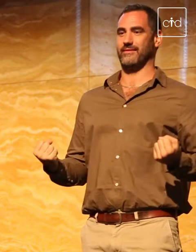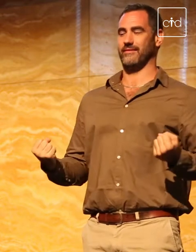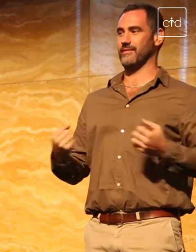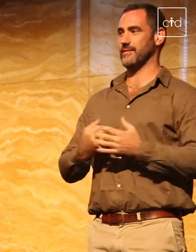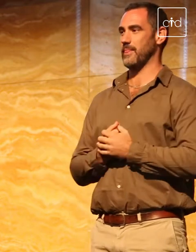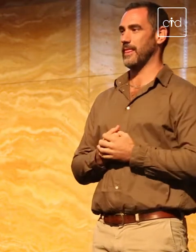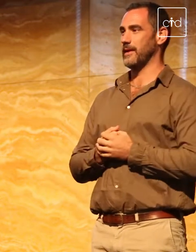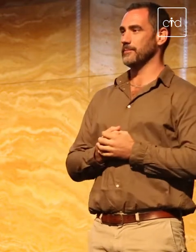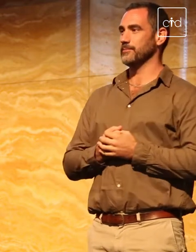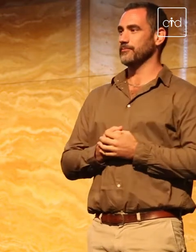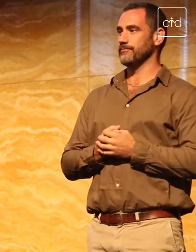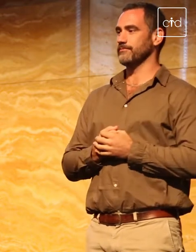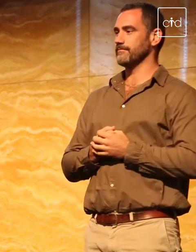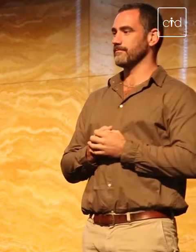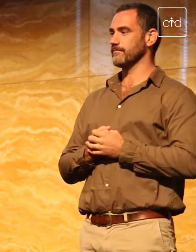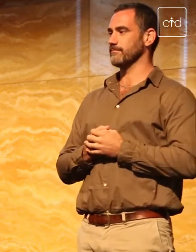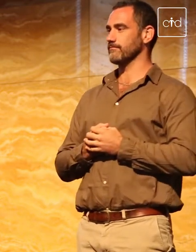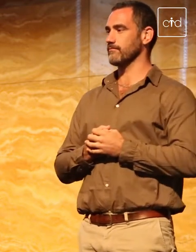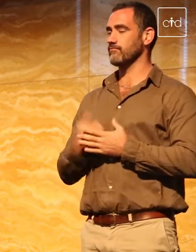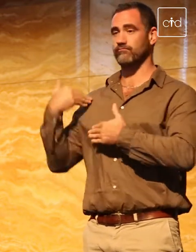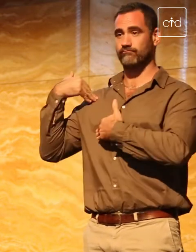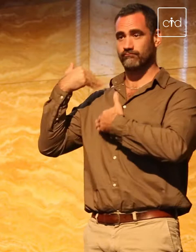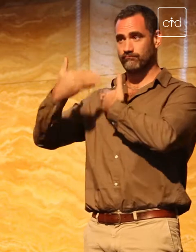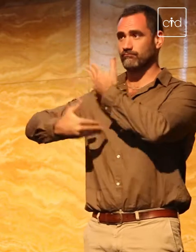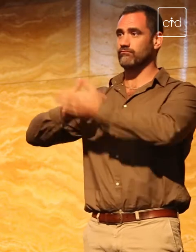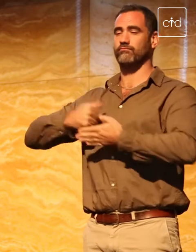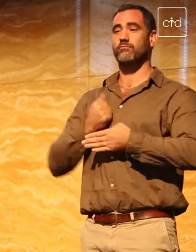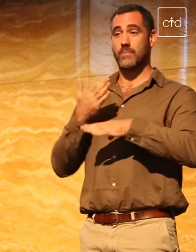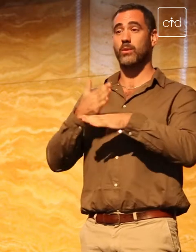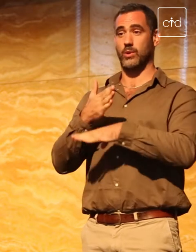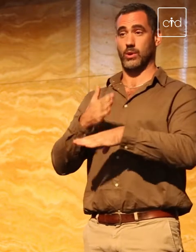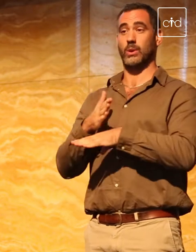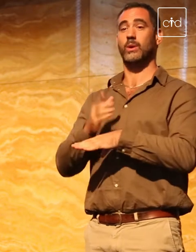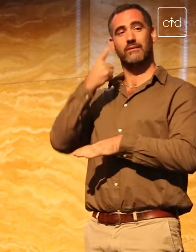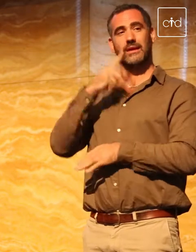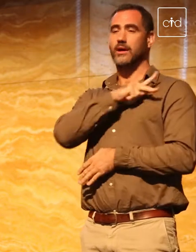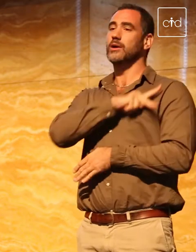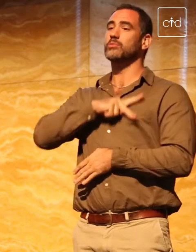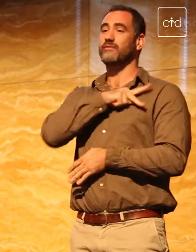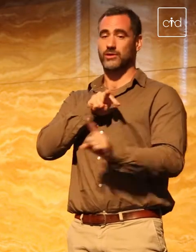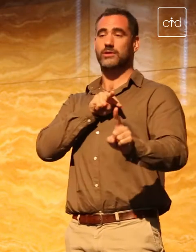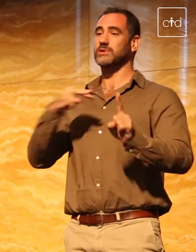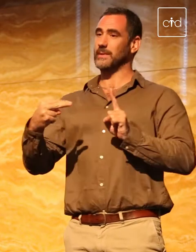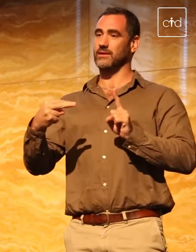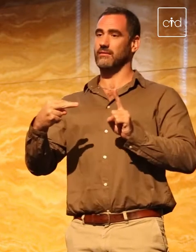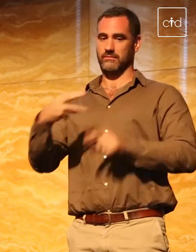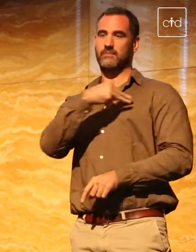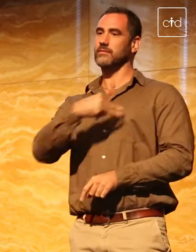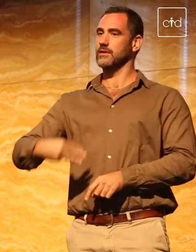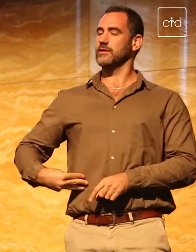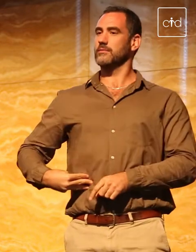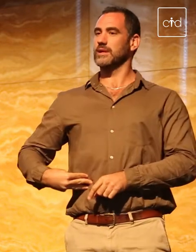Over the years, I have not only seen this from a professional perspective as a minister and as a shadow minister,